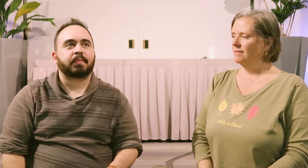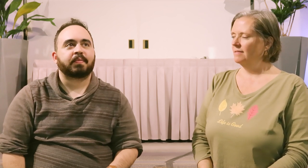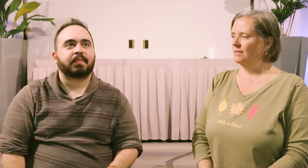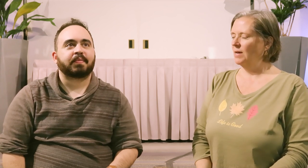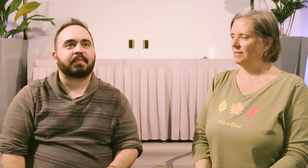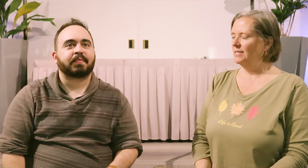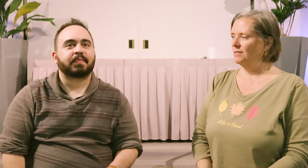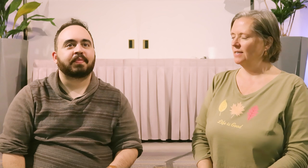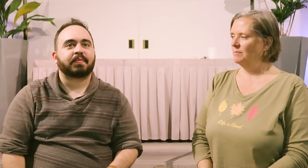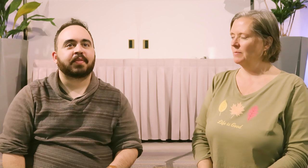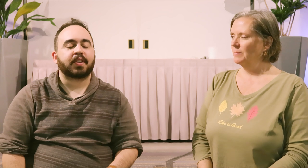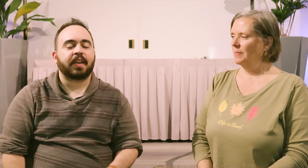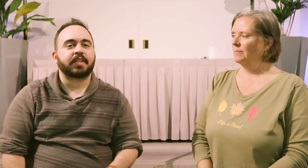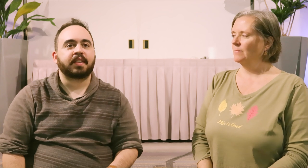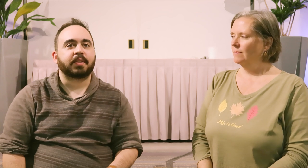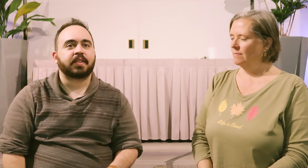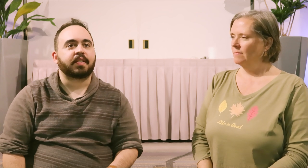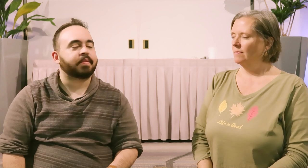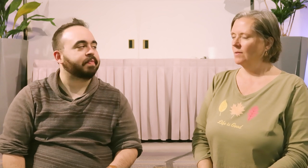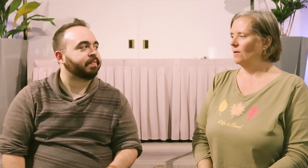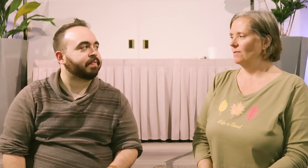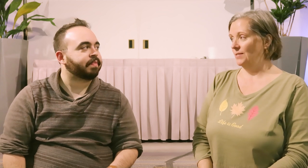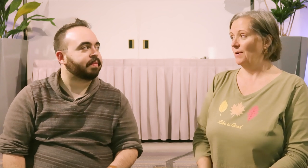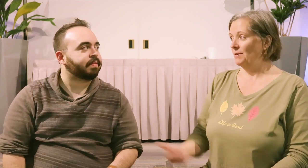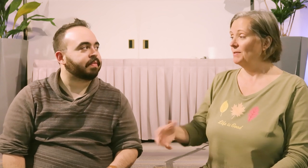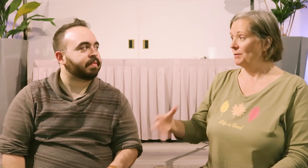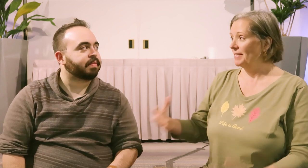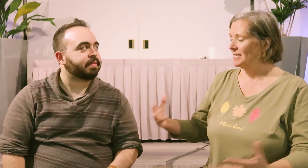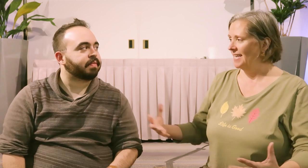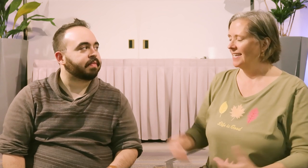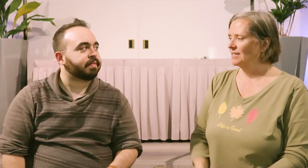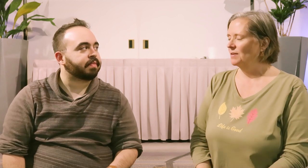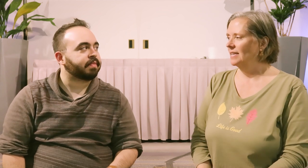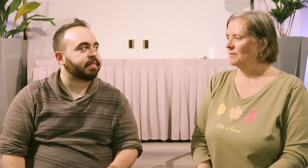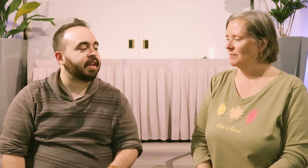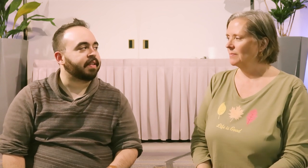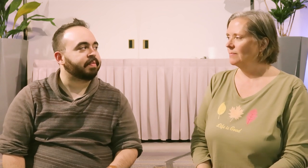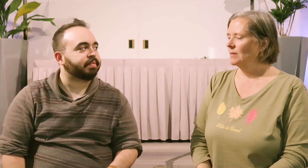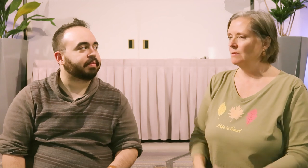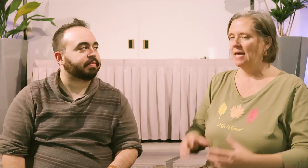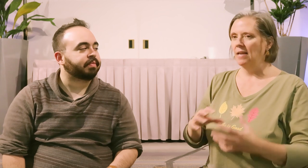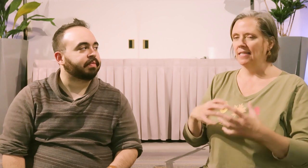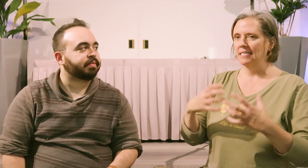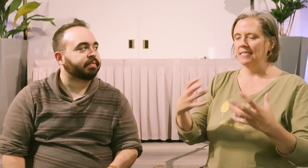So you haven't seen your son. I haven't seen my son. Oh, did you see how you're even saying it differently? Yeah. There's now like this